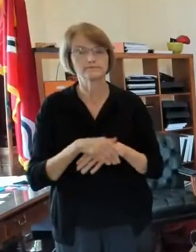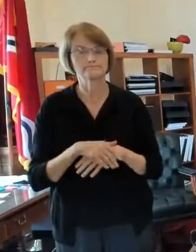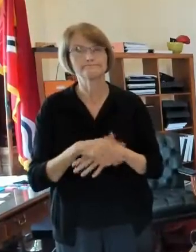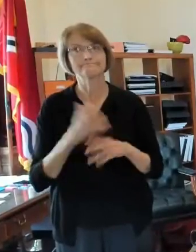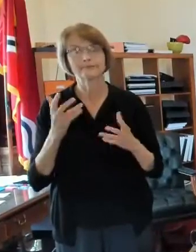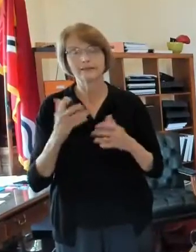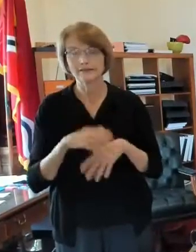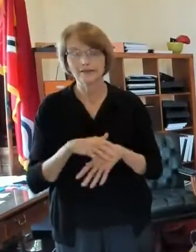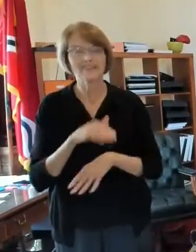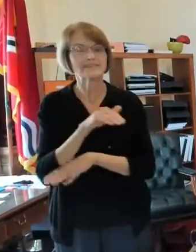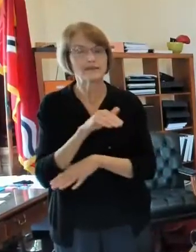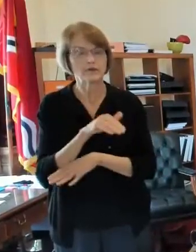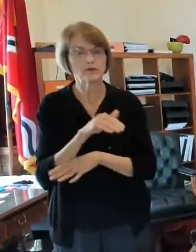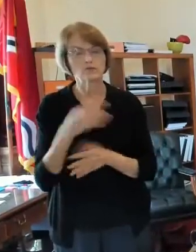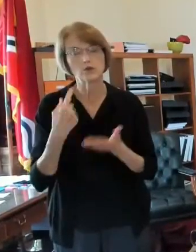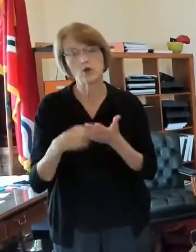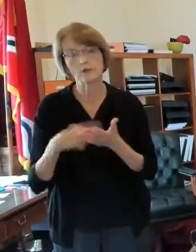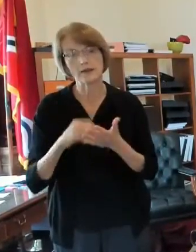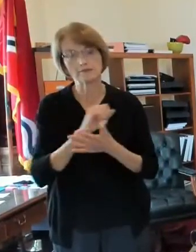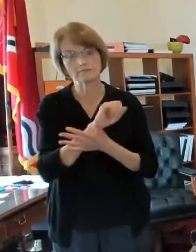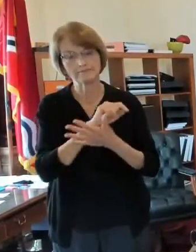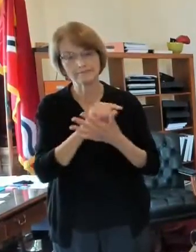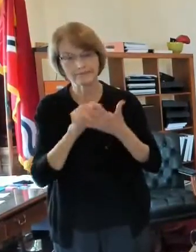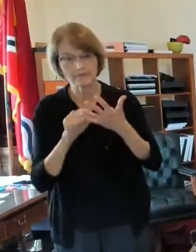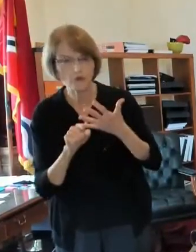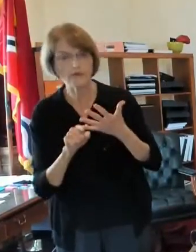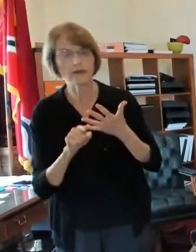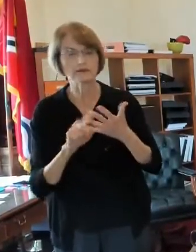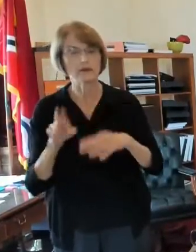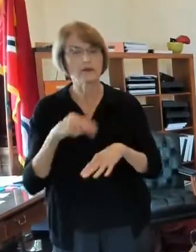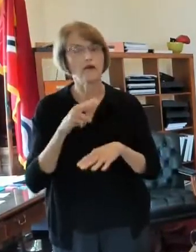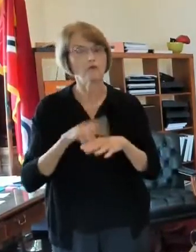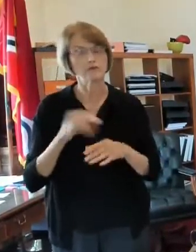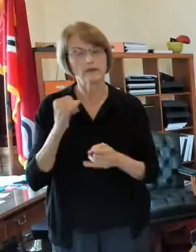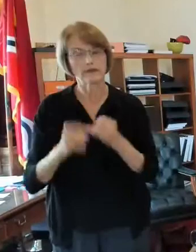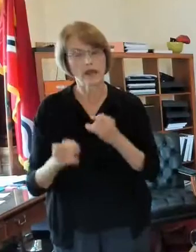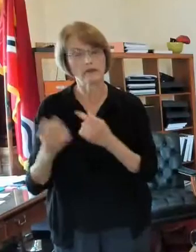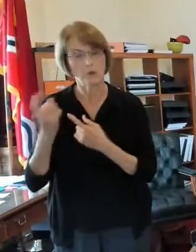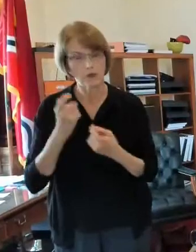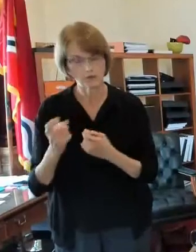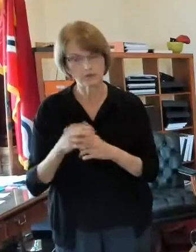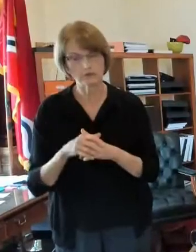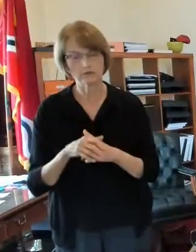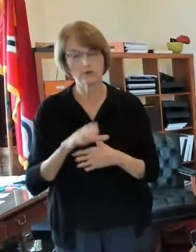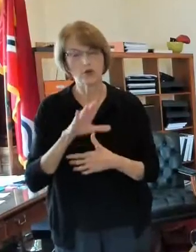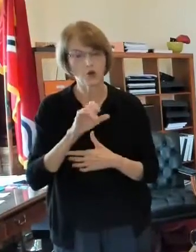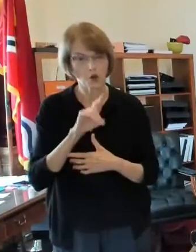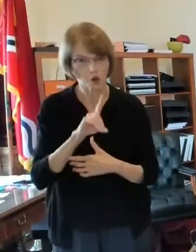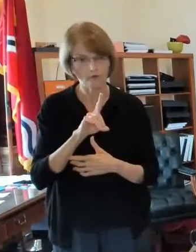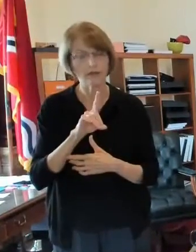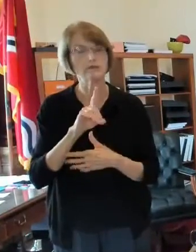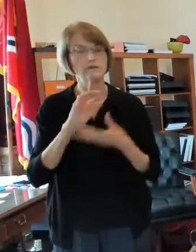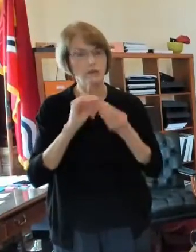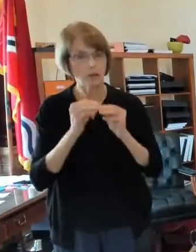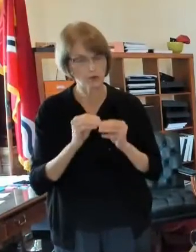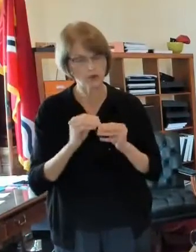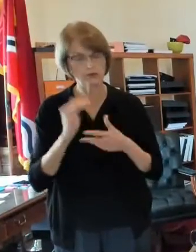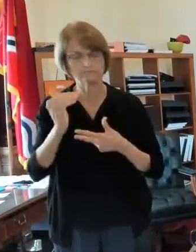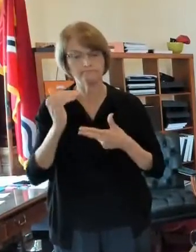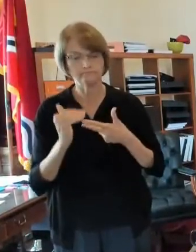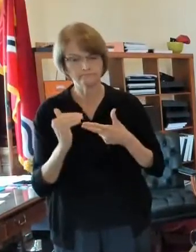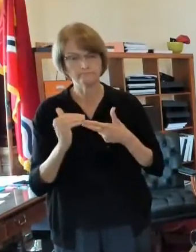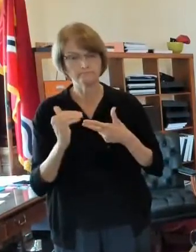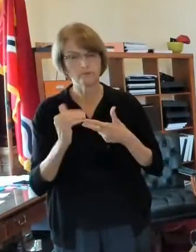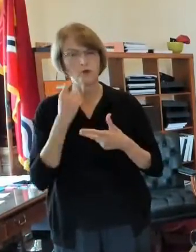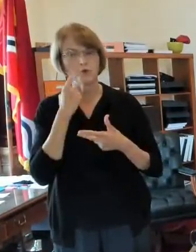we're going to talk about several things and of course we're going to take your questions we're going talk about COVID we're going talk about the numbers we're going to talk about